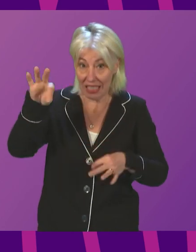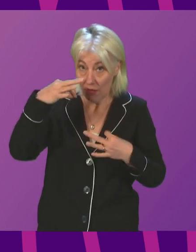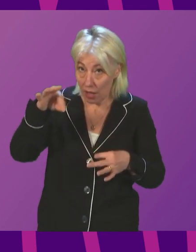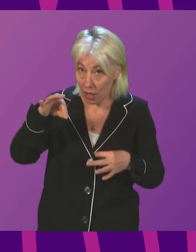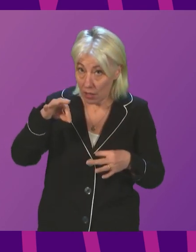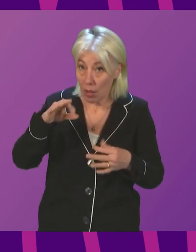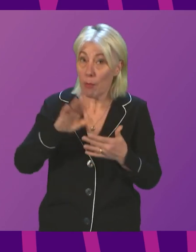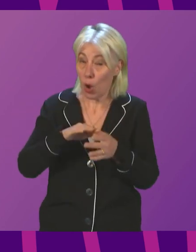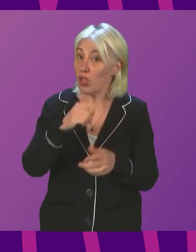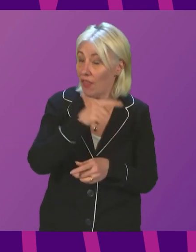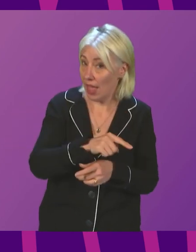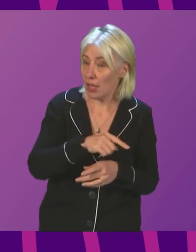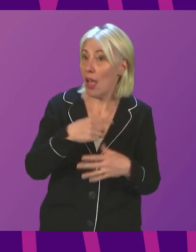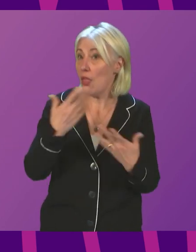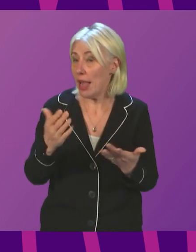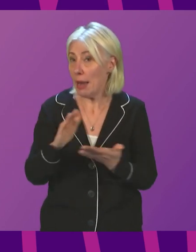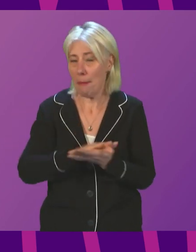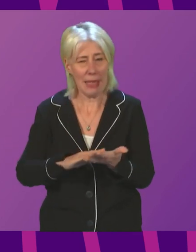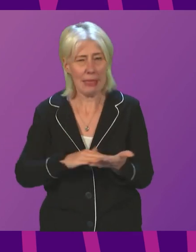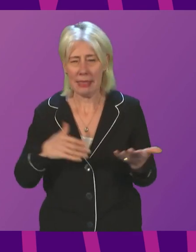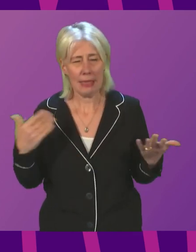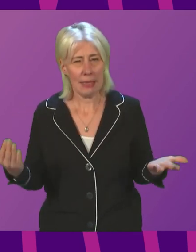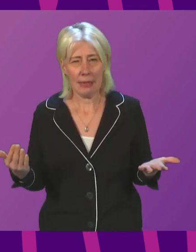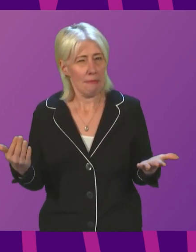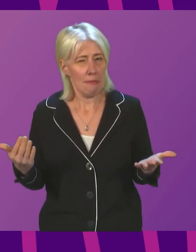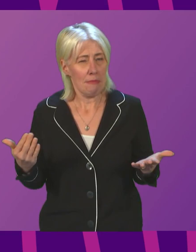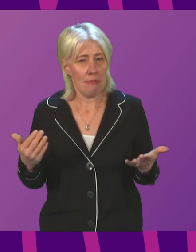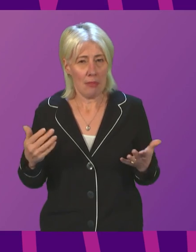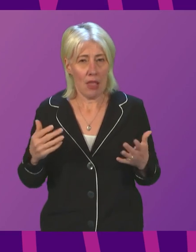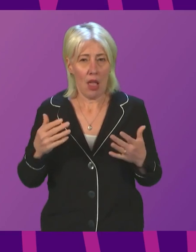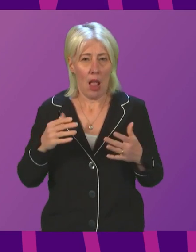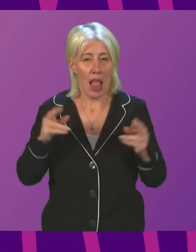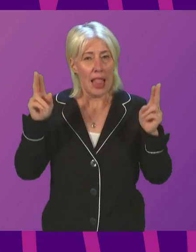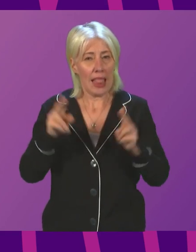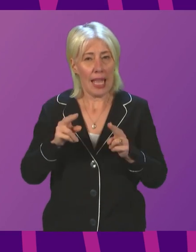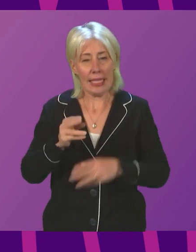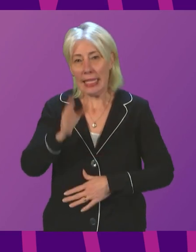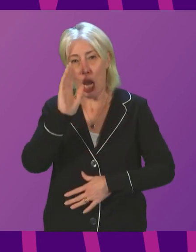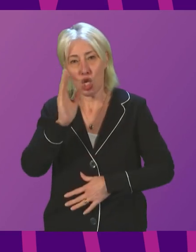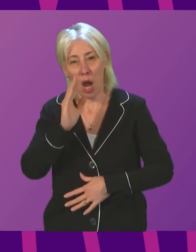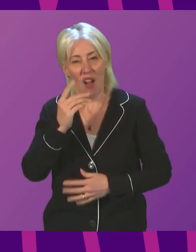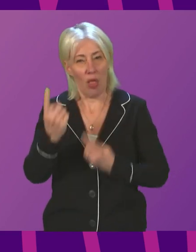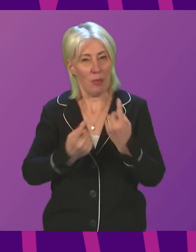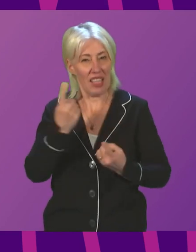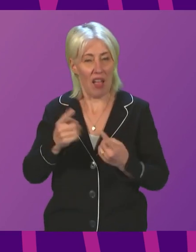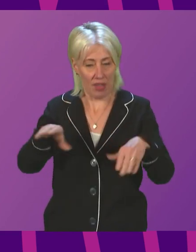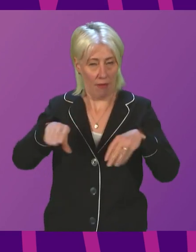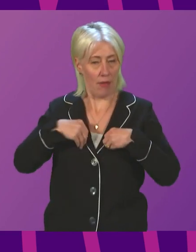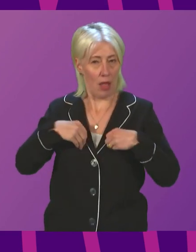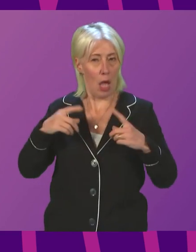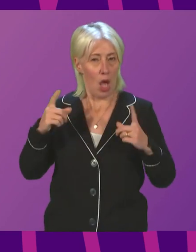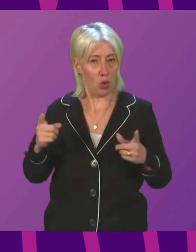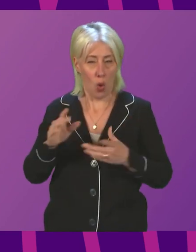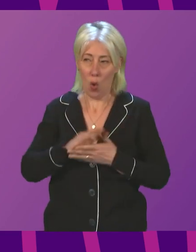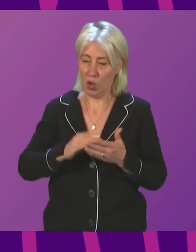a consequence, they are likely to be exposed to less danger and we will be able to sustain more aspects